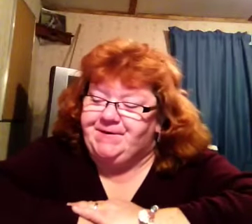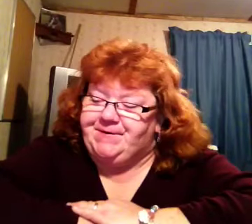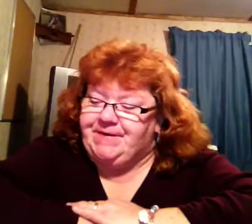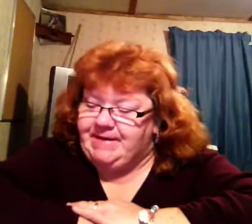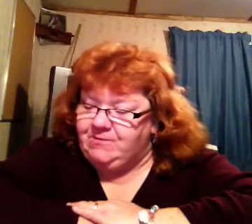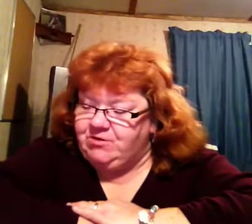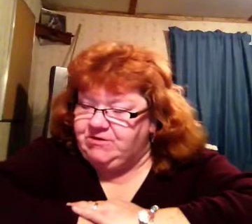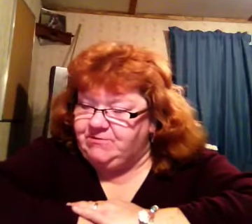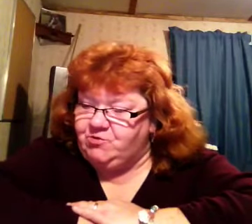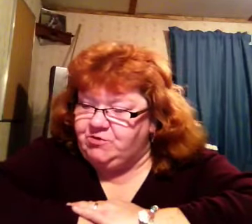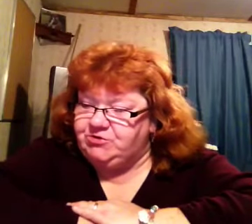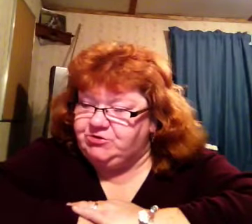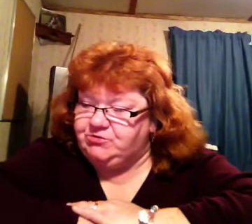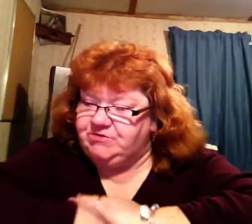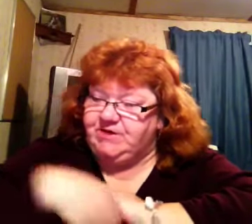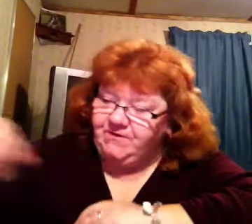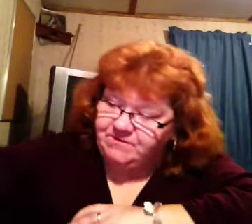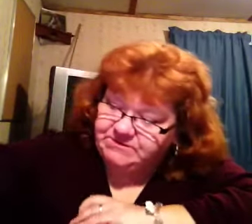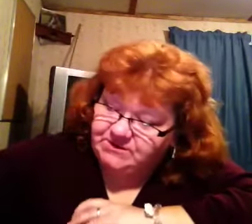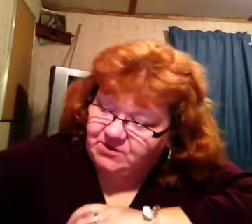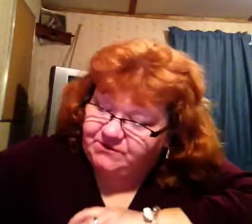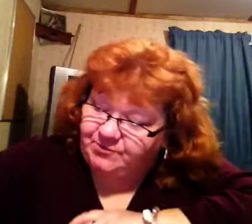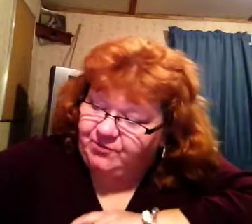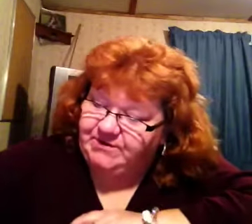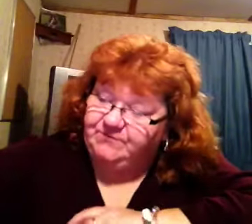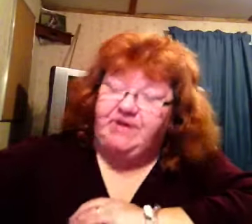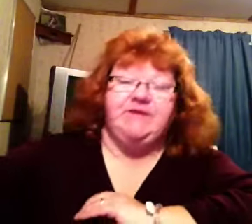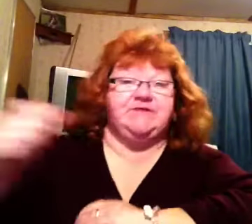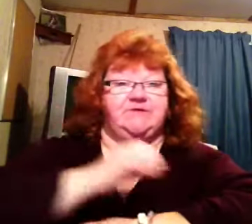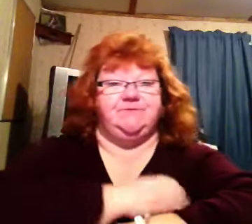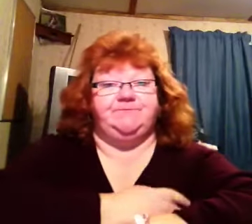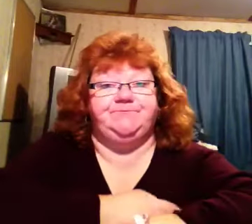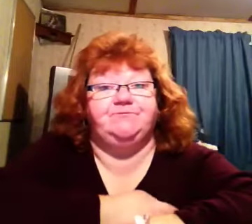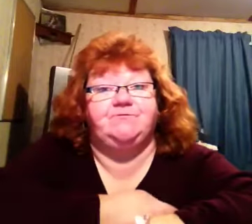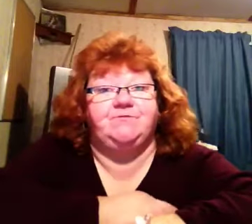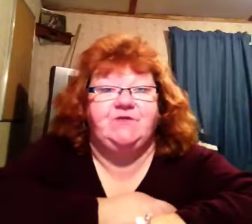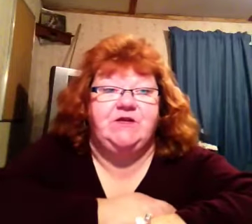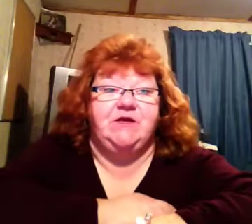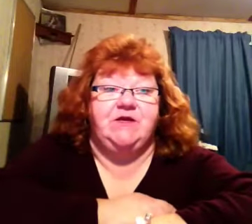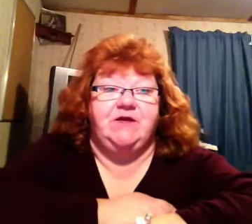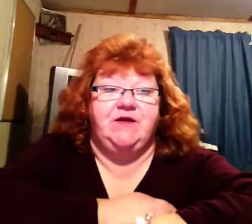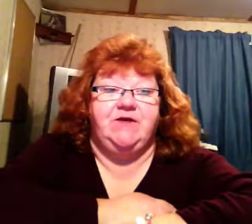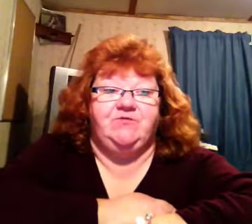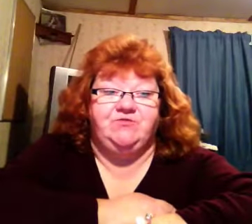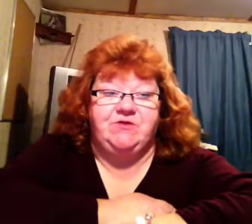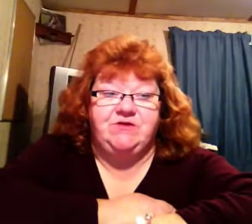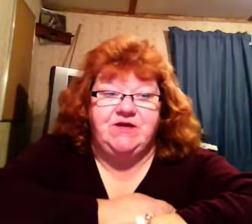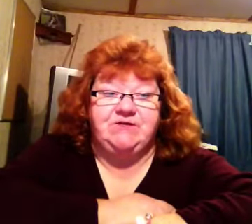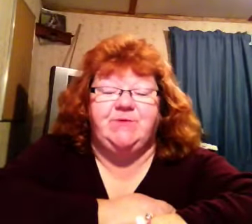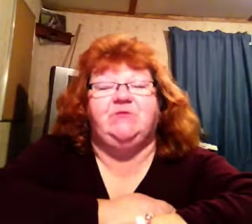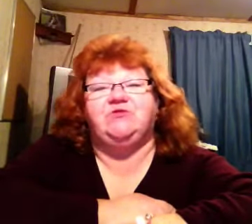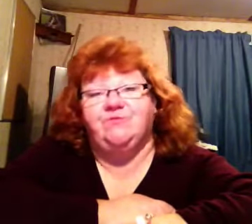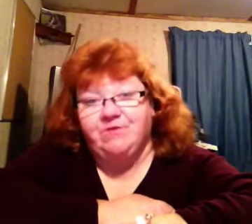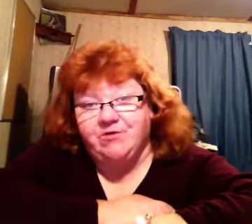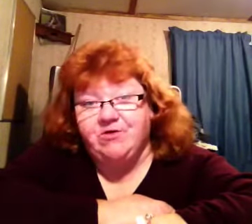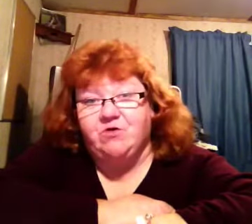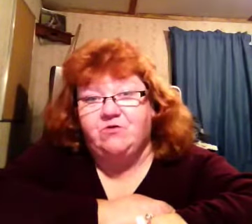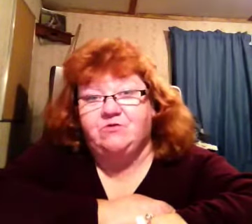Yeah, we ended up going to... They have this thing called the Parade of Lights. It was really nice, but it was very cold